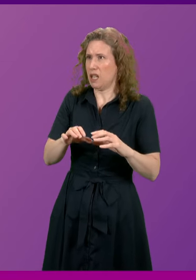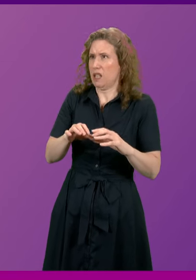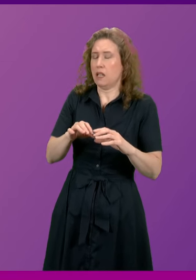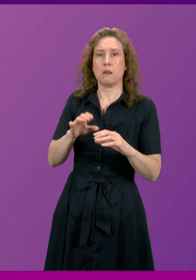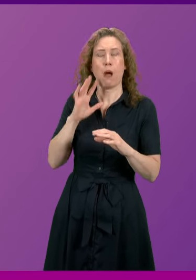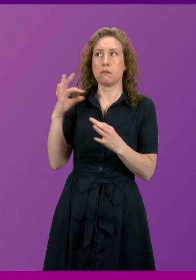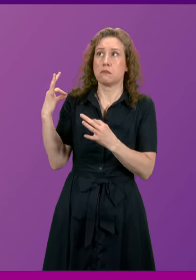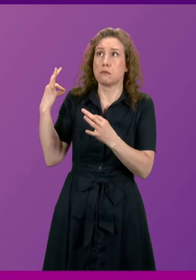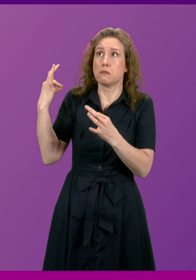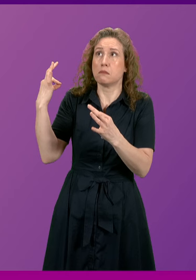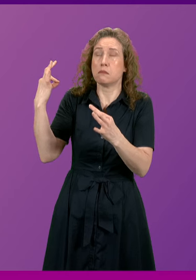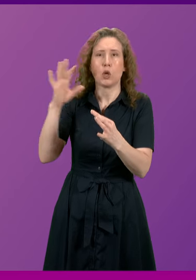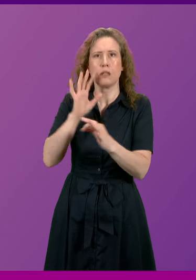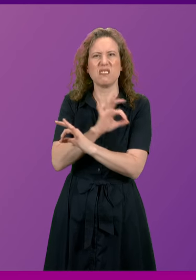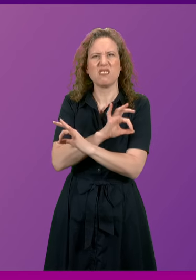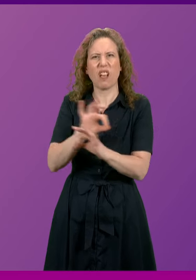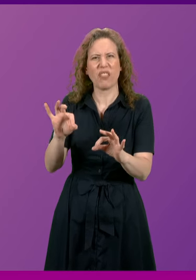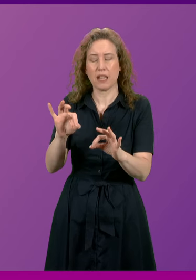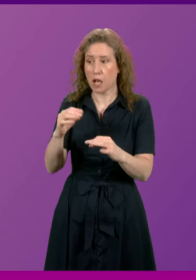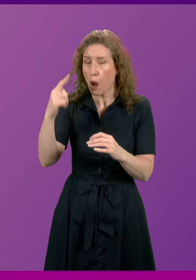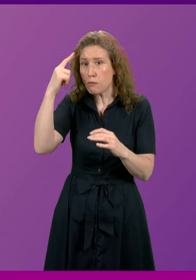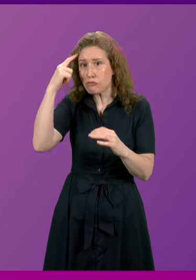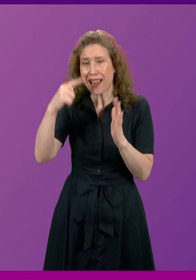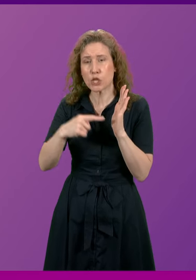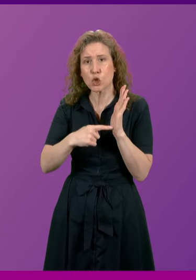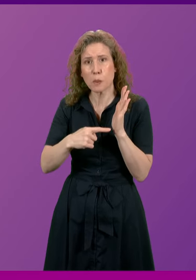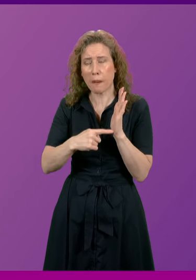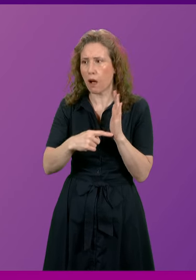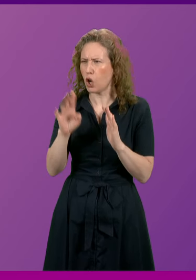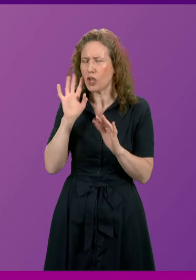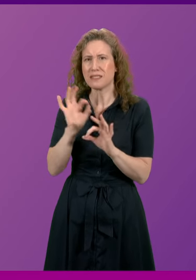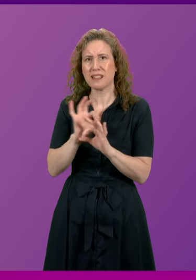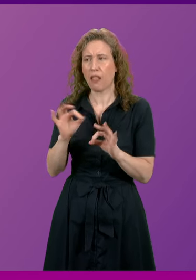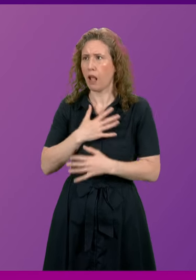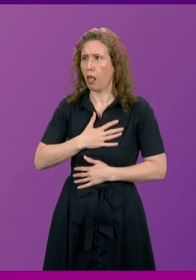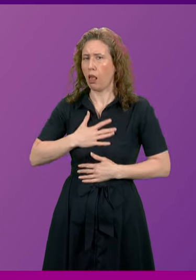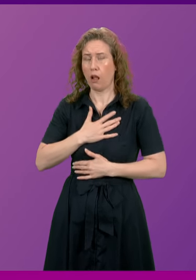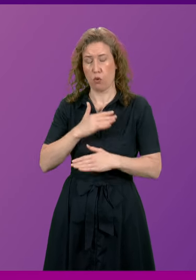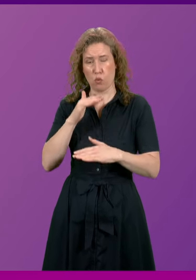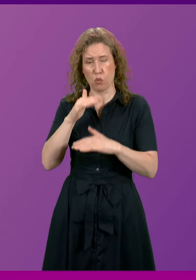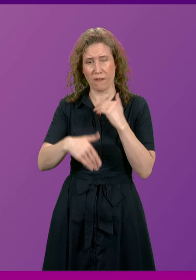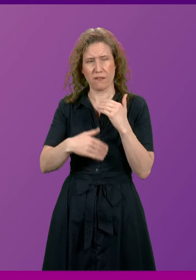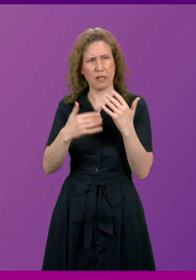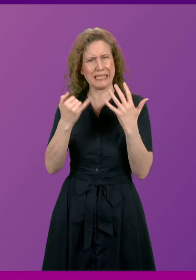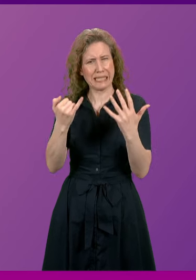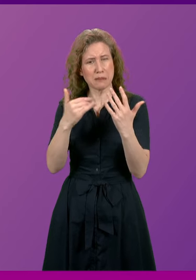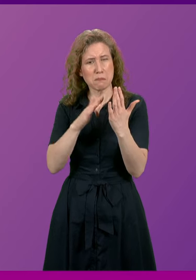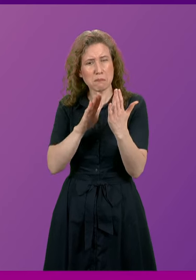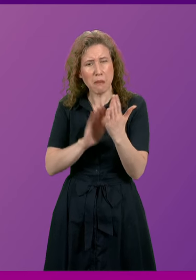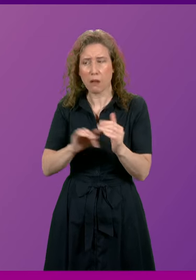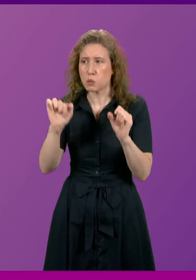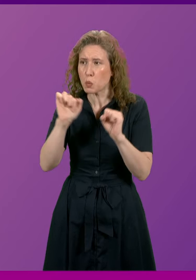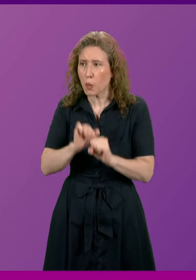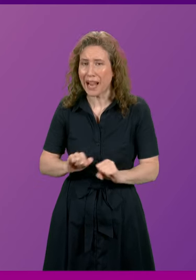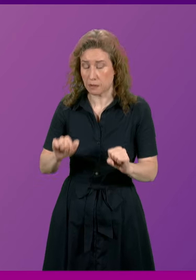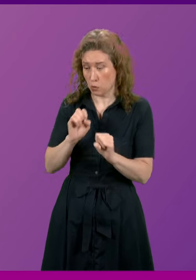nothing since. A brain tumour and she's heard nothing for almost six months and